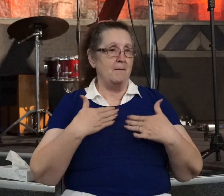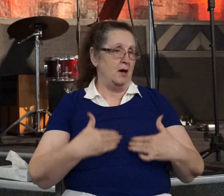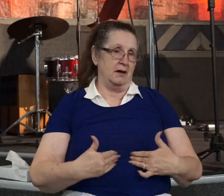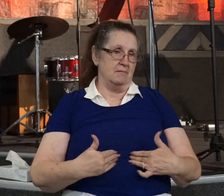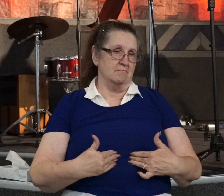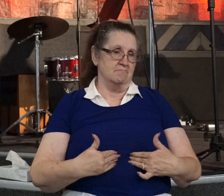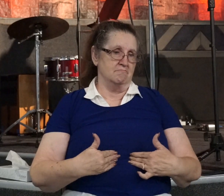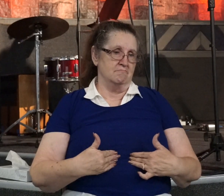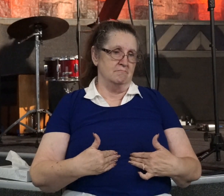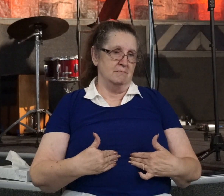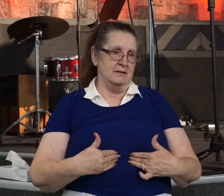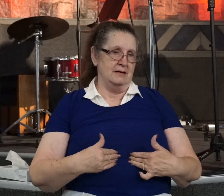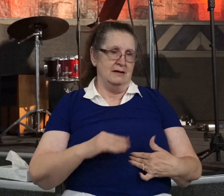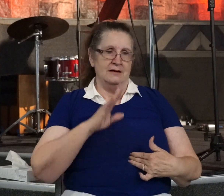They speak to who I was.